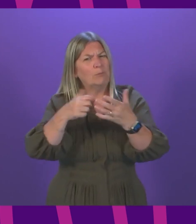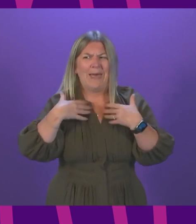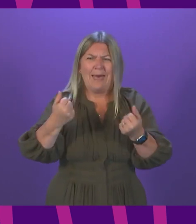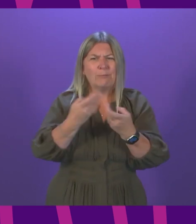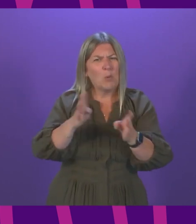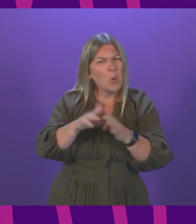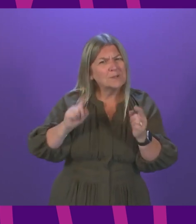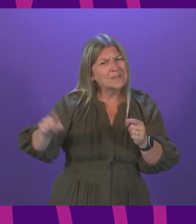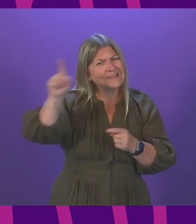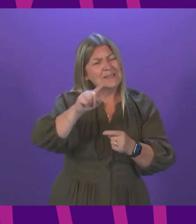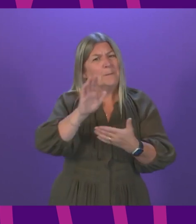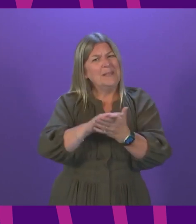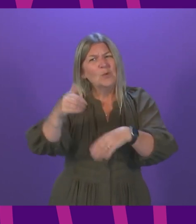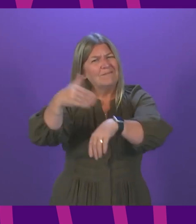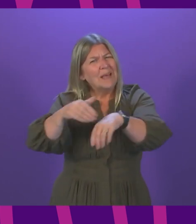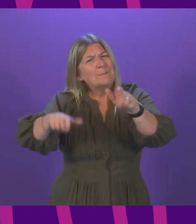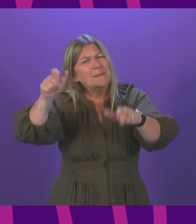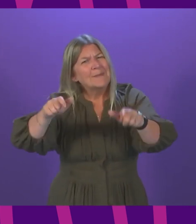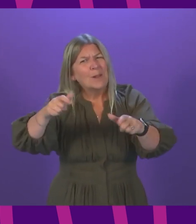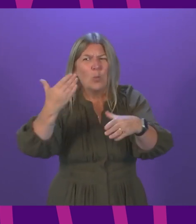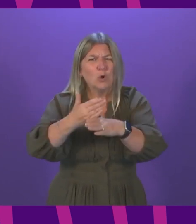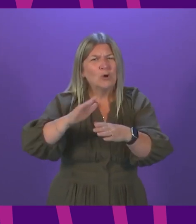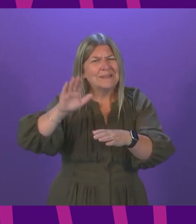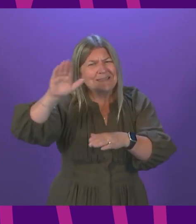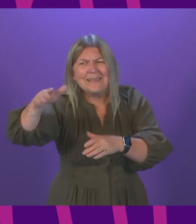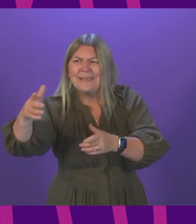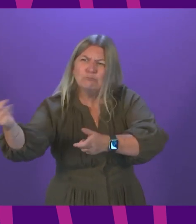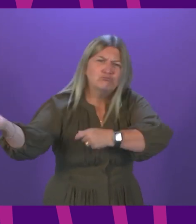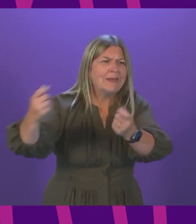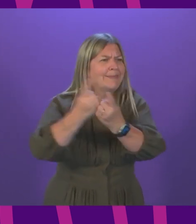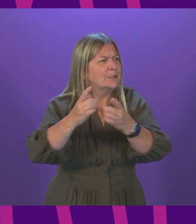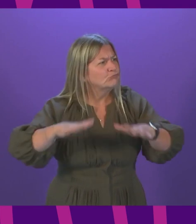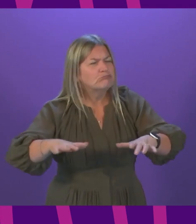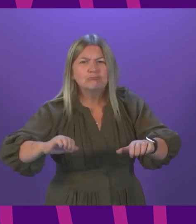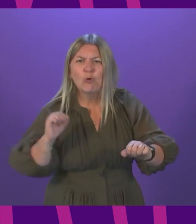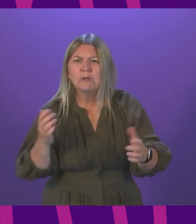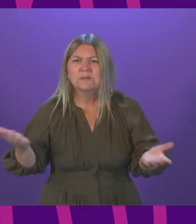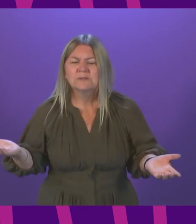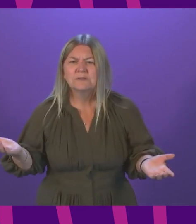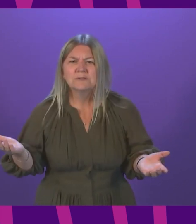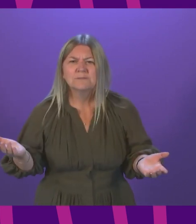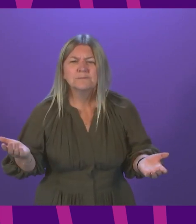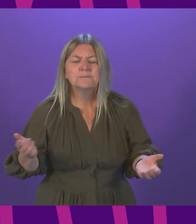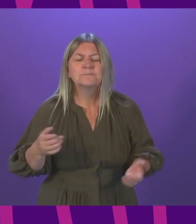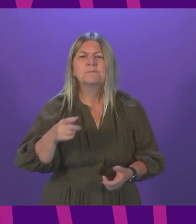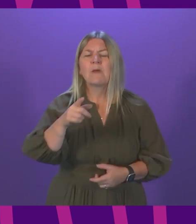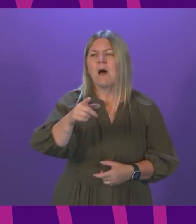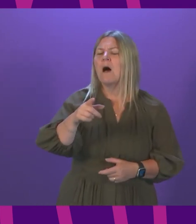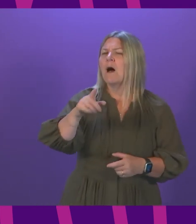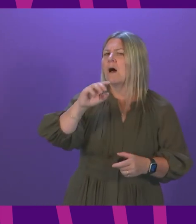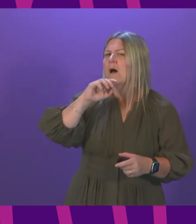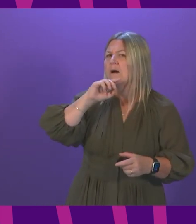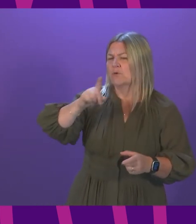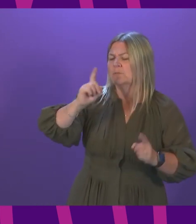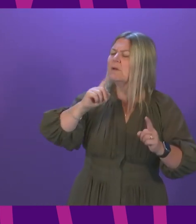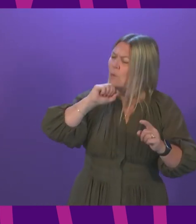a resolution? First Minister. Yes, we will raise this with health boards. I think it may already have been done. Health boards